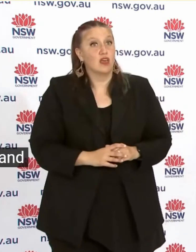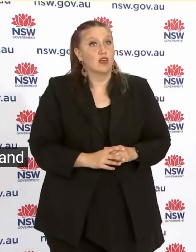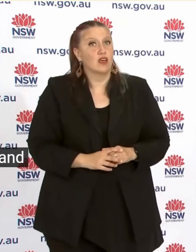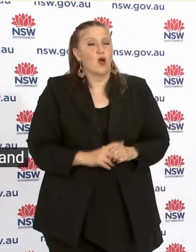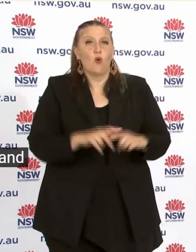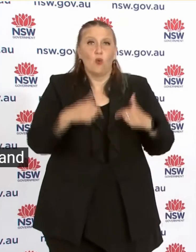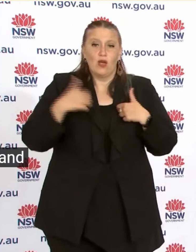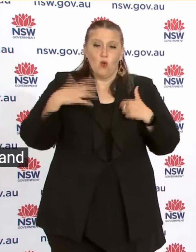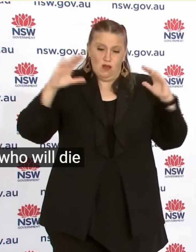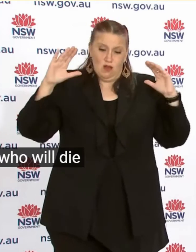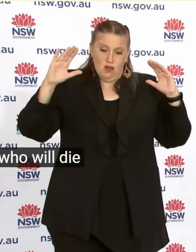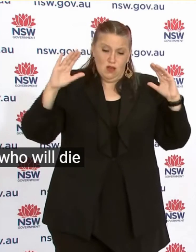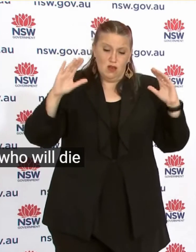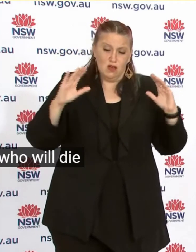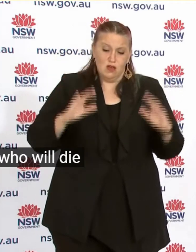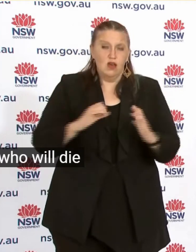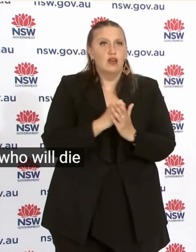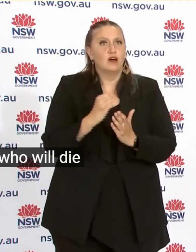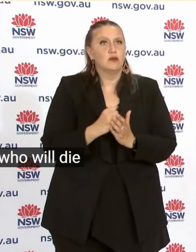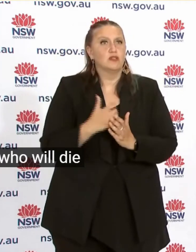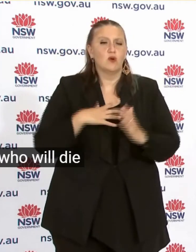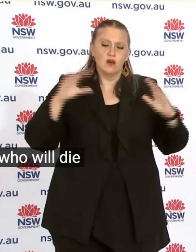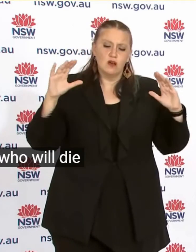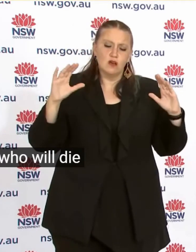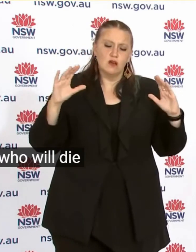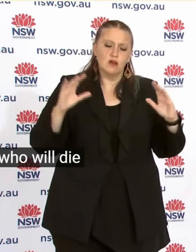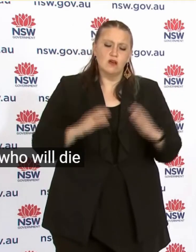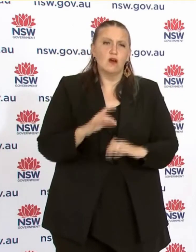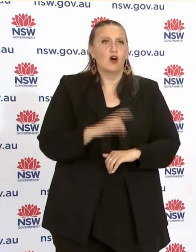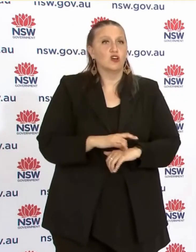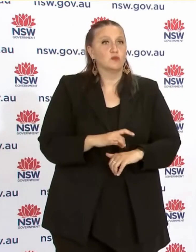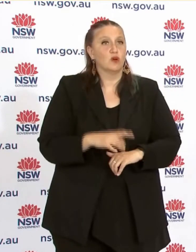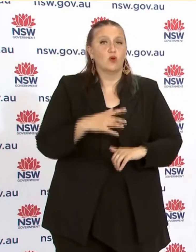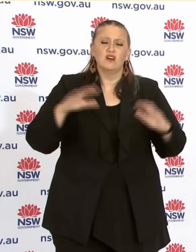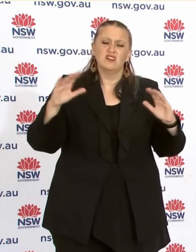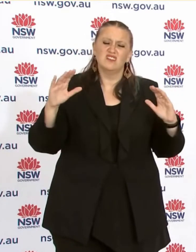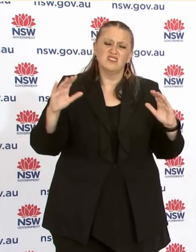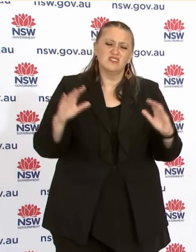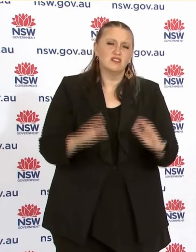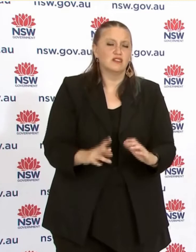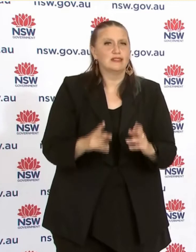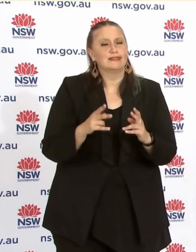But it's going to be hard And it requires us To redouble our efforts And work together